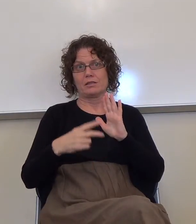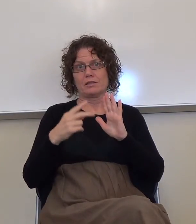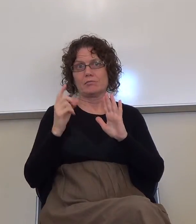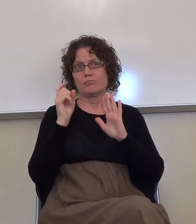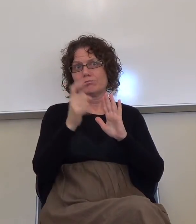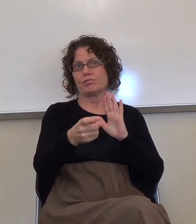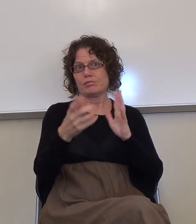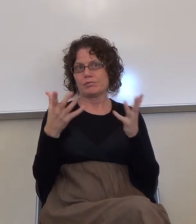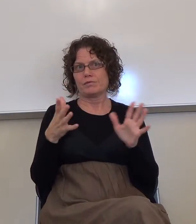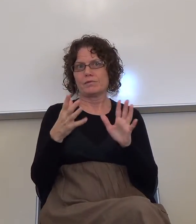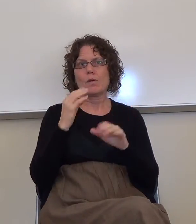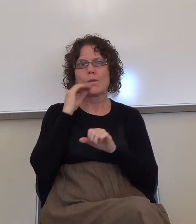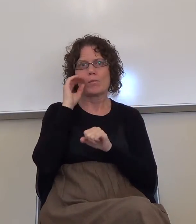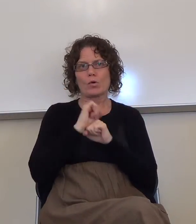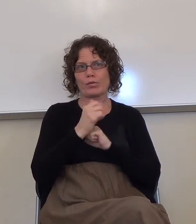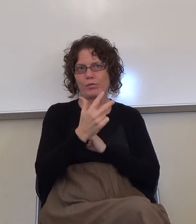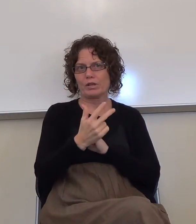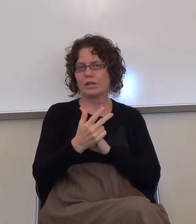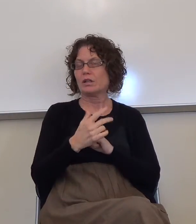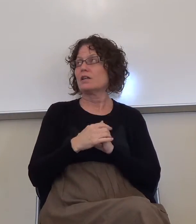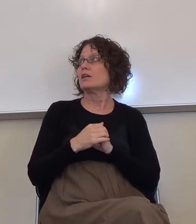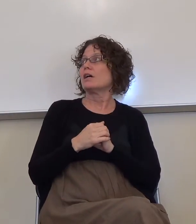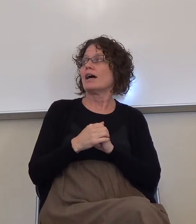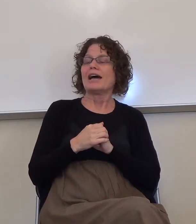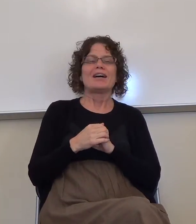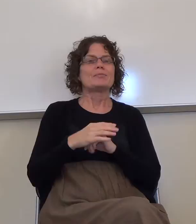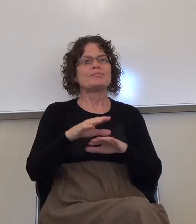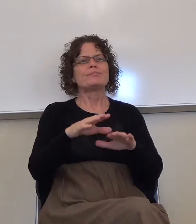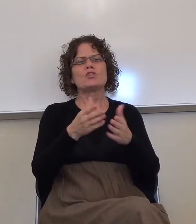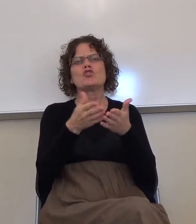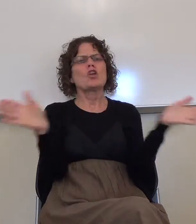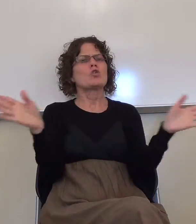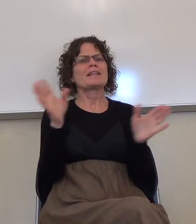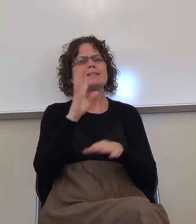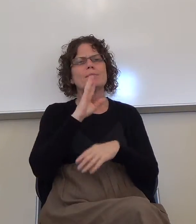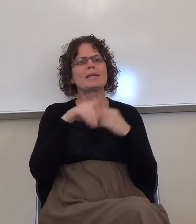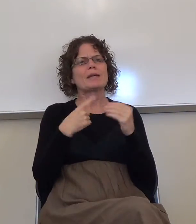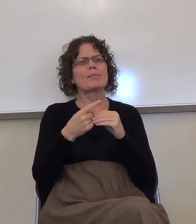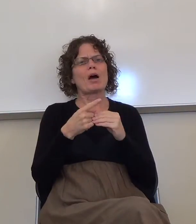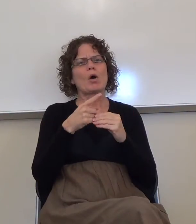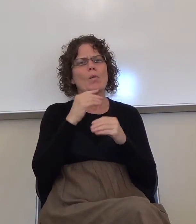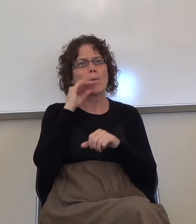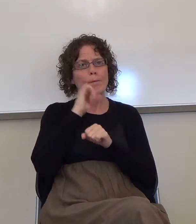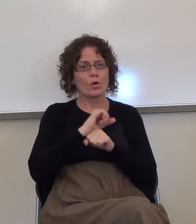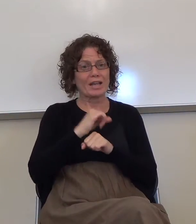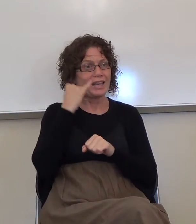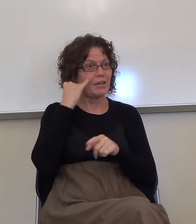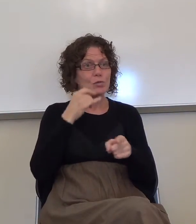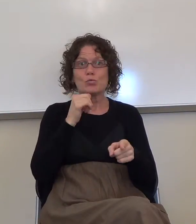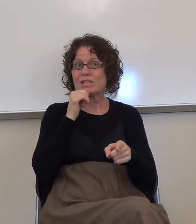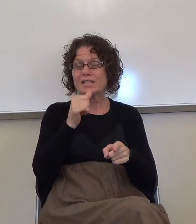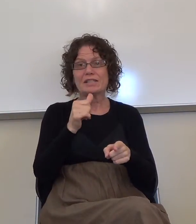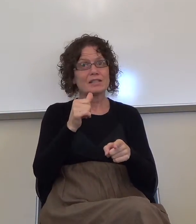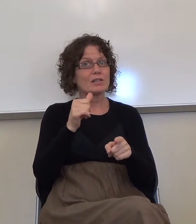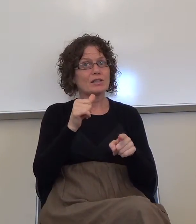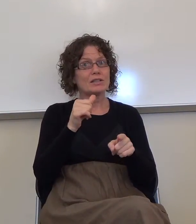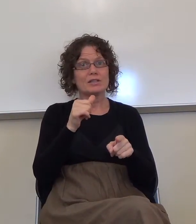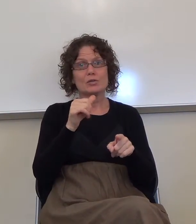homework. If you didn't do this homework, I won't at this point accept it if you don't turn it in today.